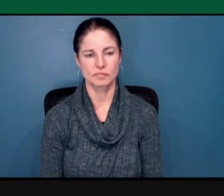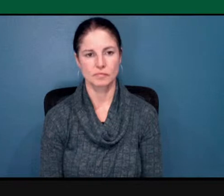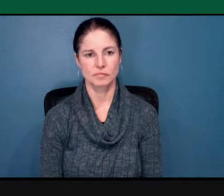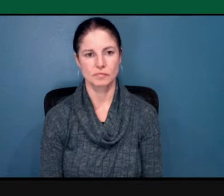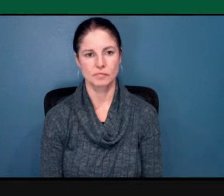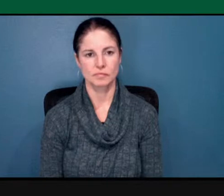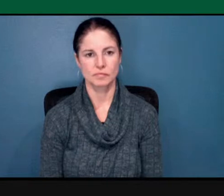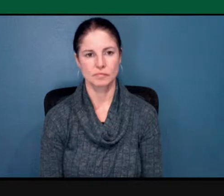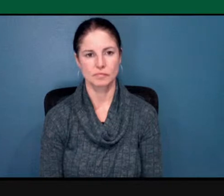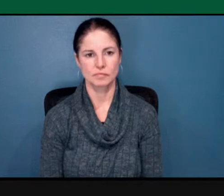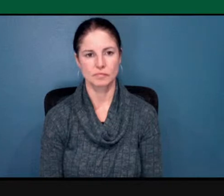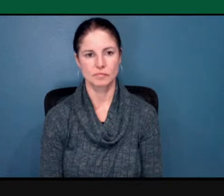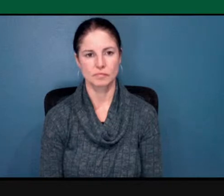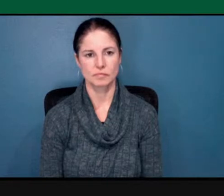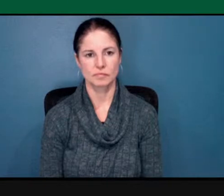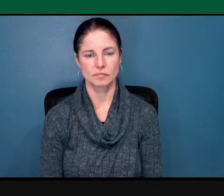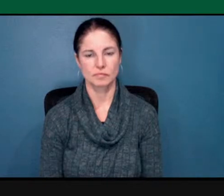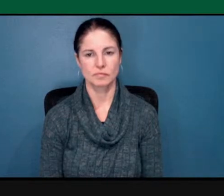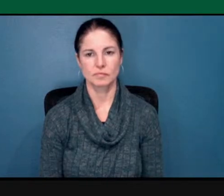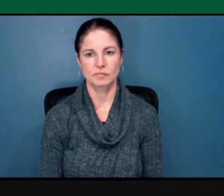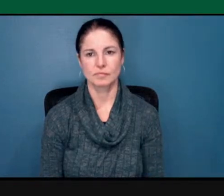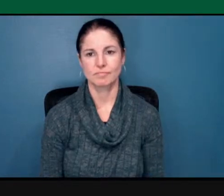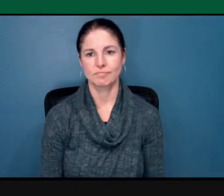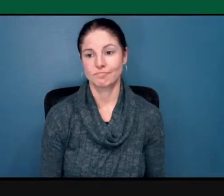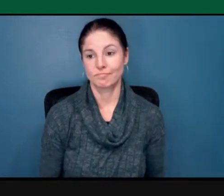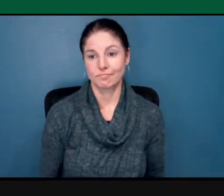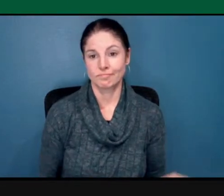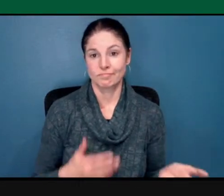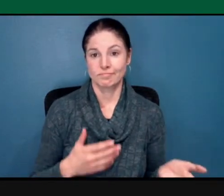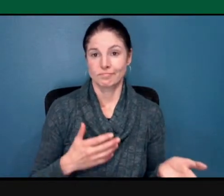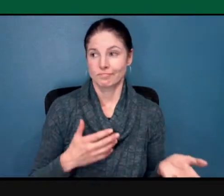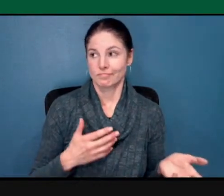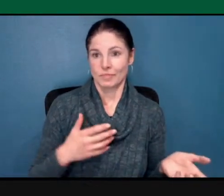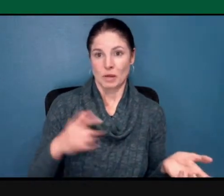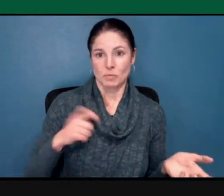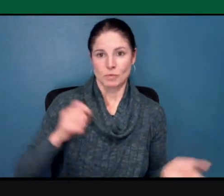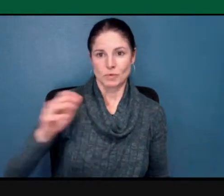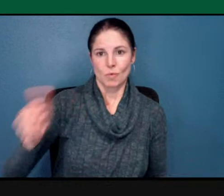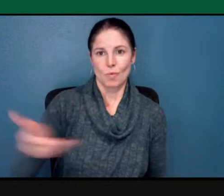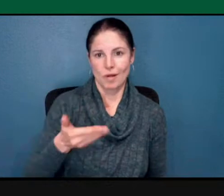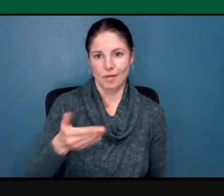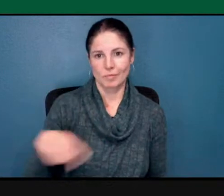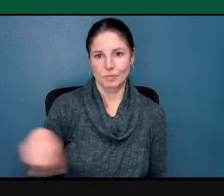I'm supposed to welcome you, and you are welcome here,